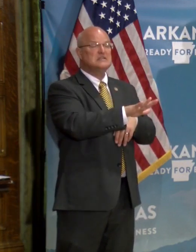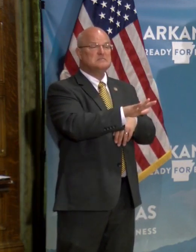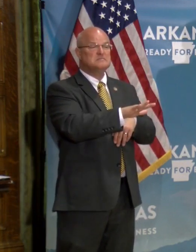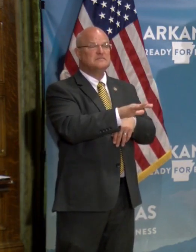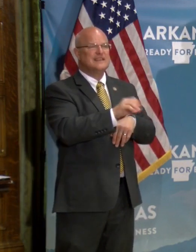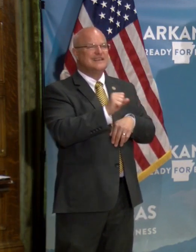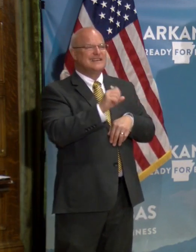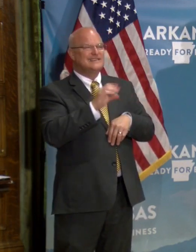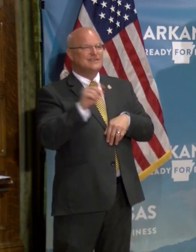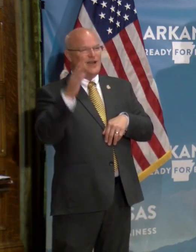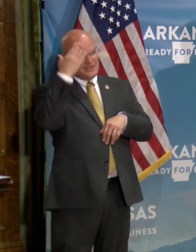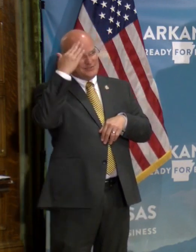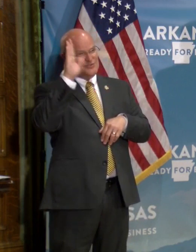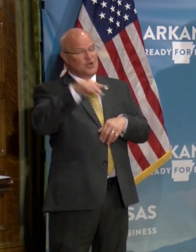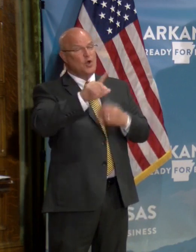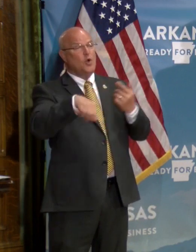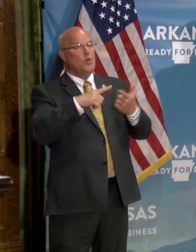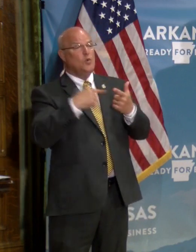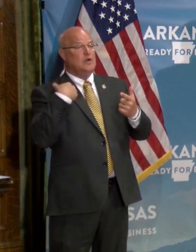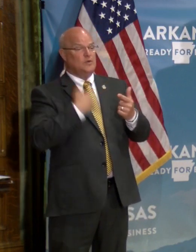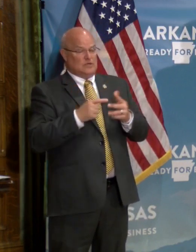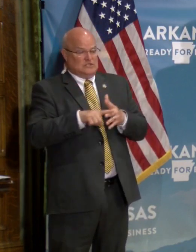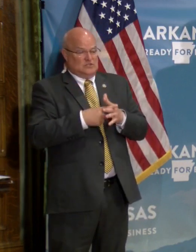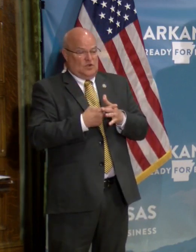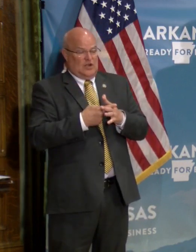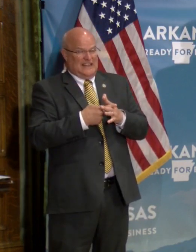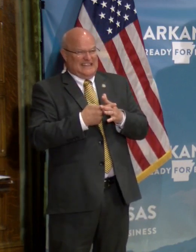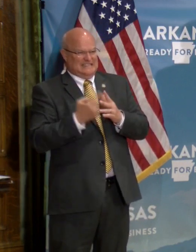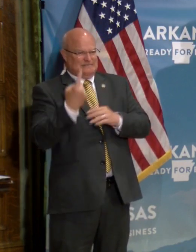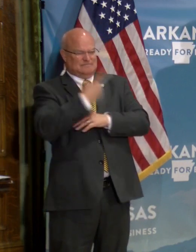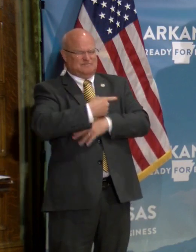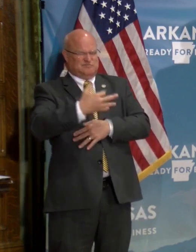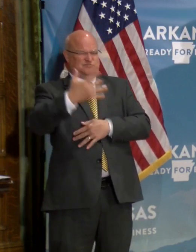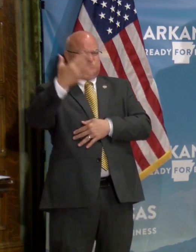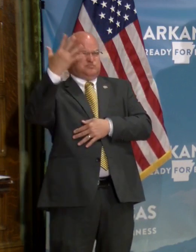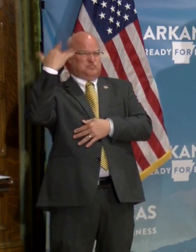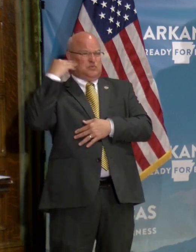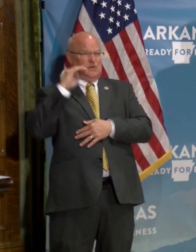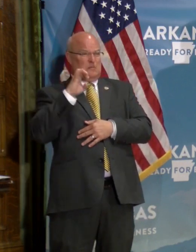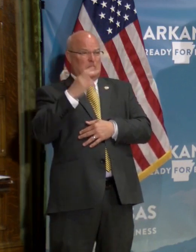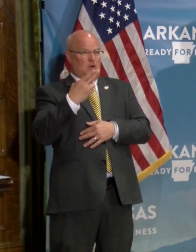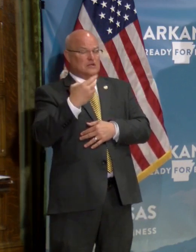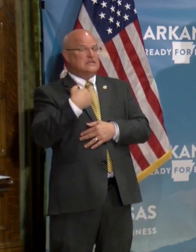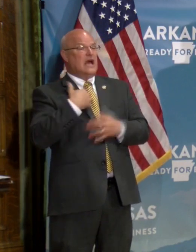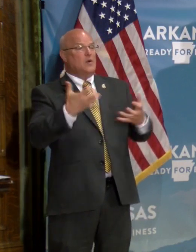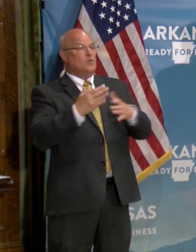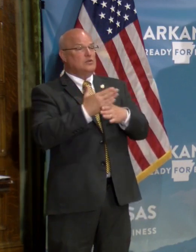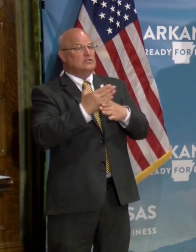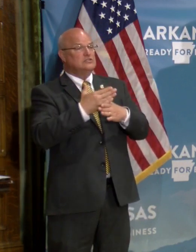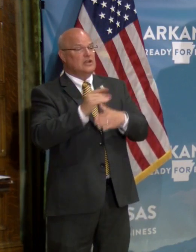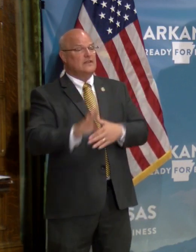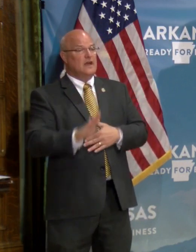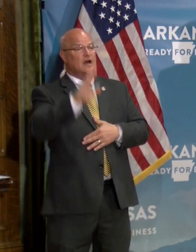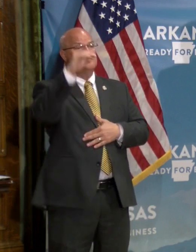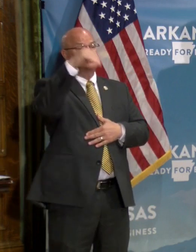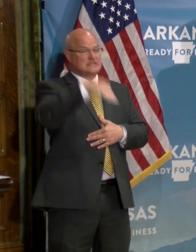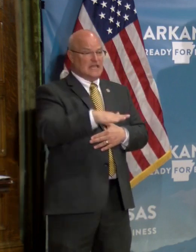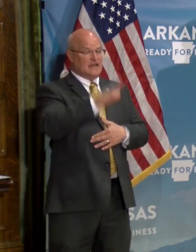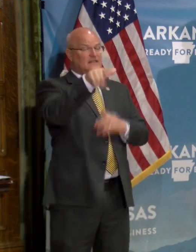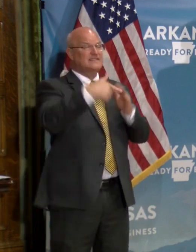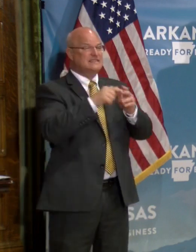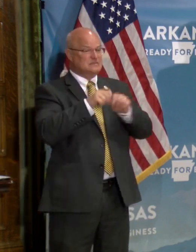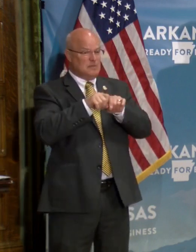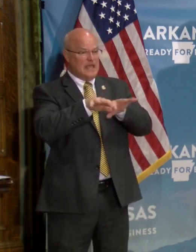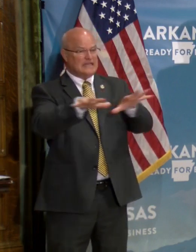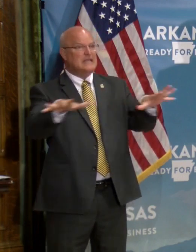that. And as you know, when we started this on day one, I wanted to share the ups and downs of this pandemic